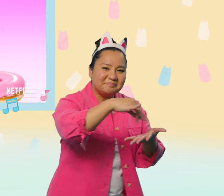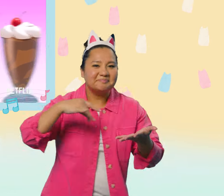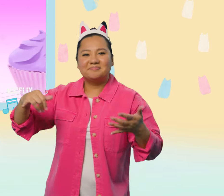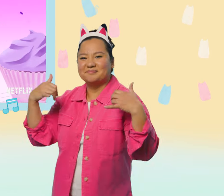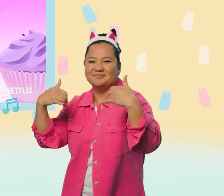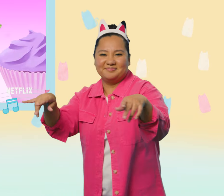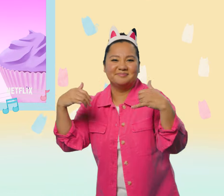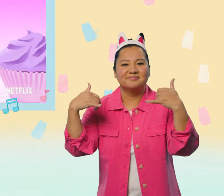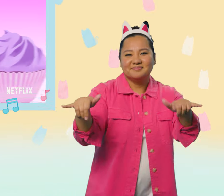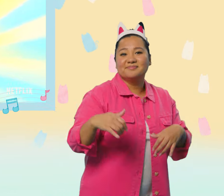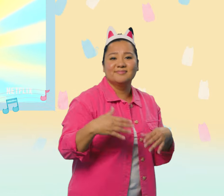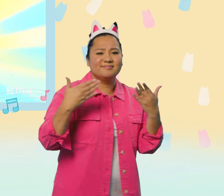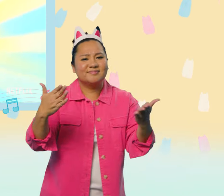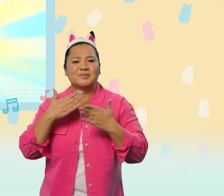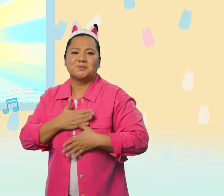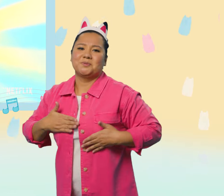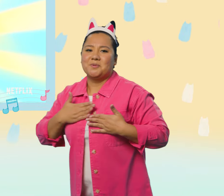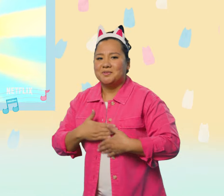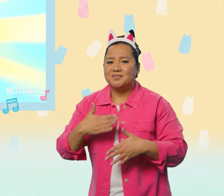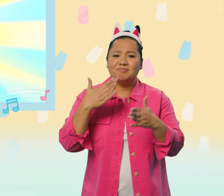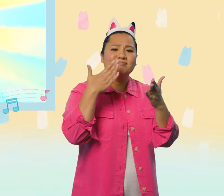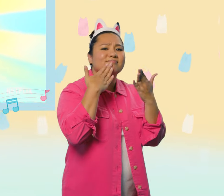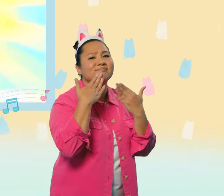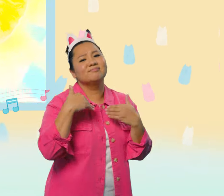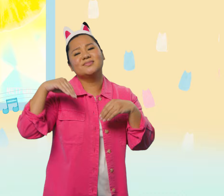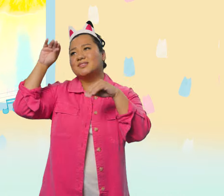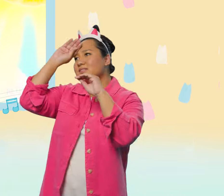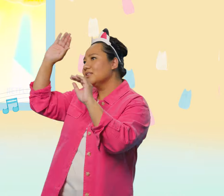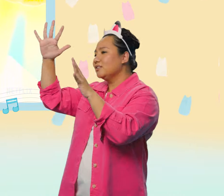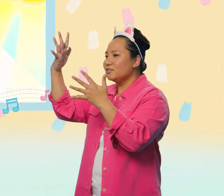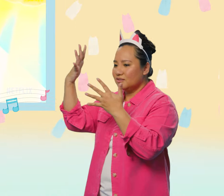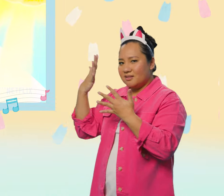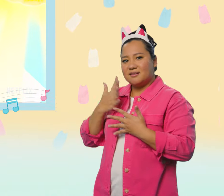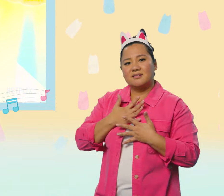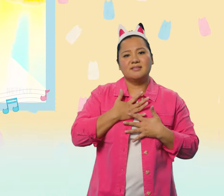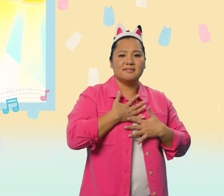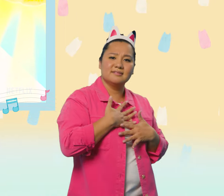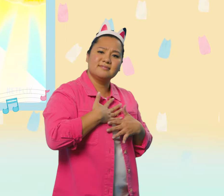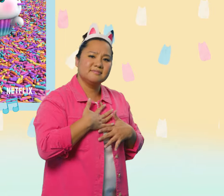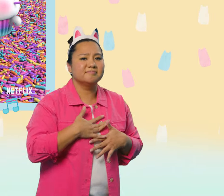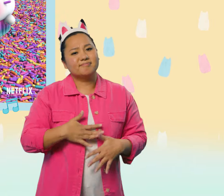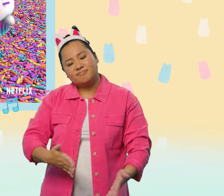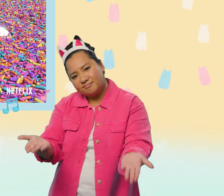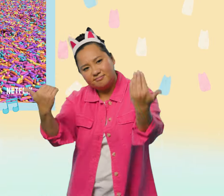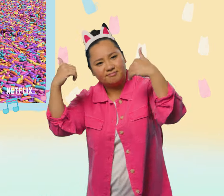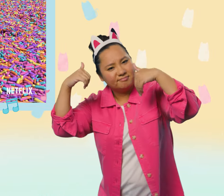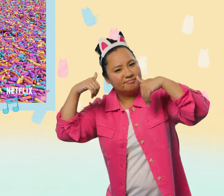party! Treat yourself to that sweet sunshine! Come on